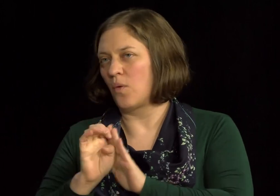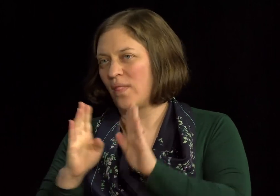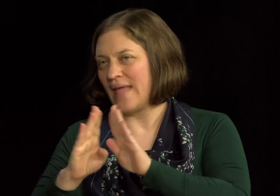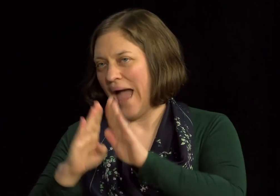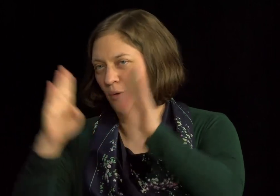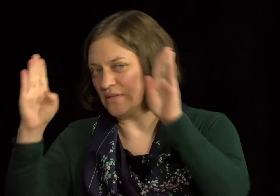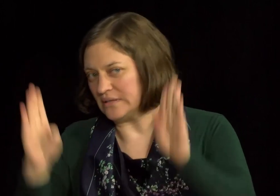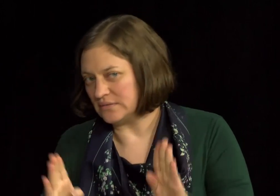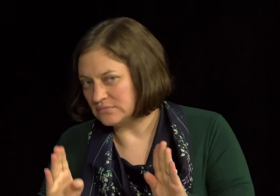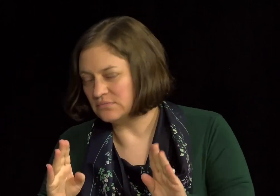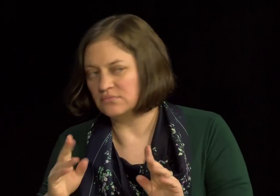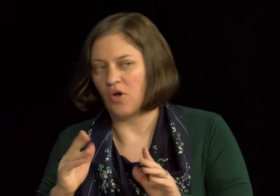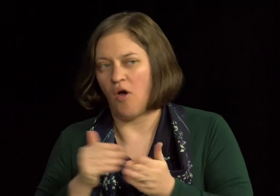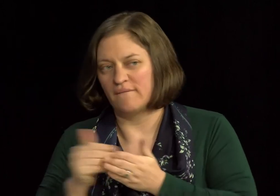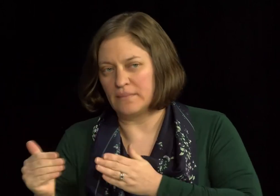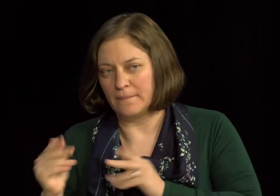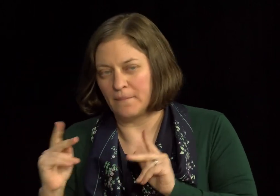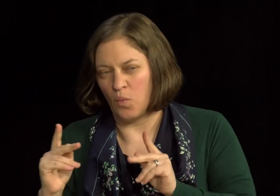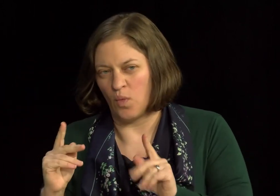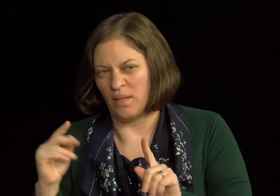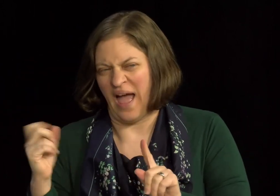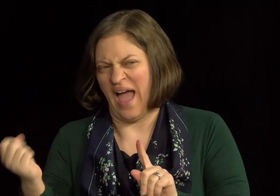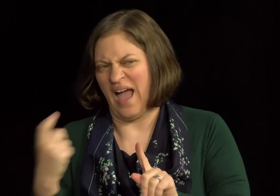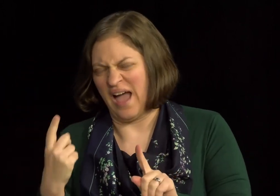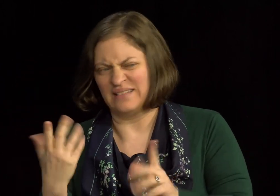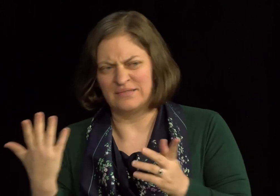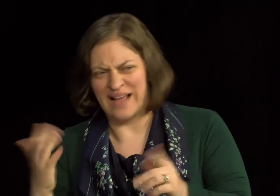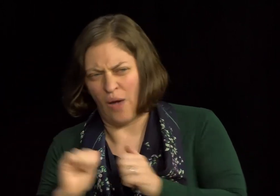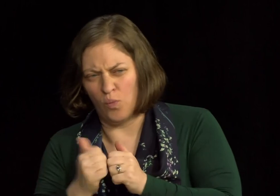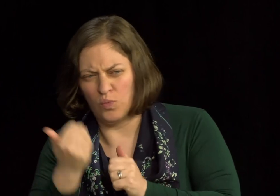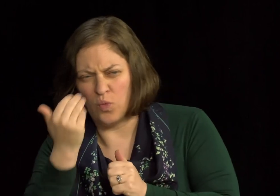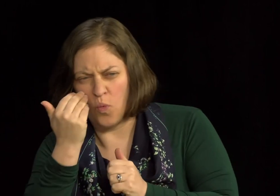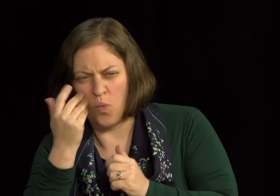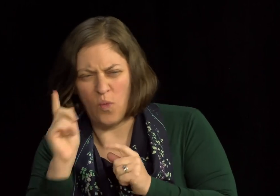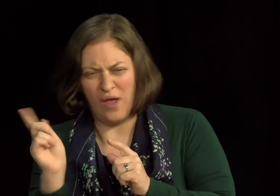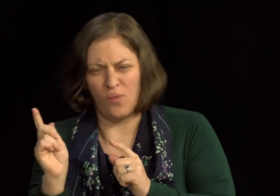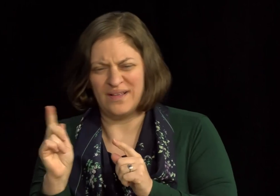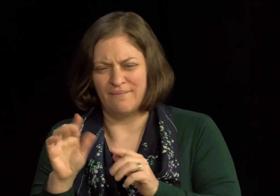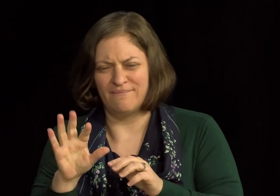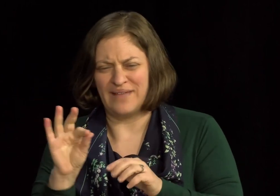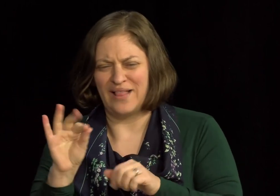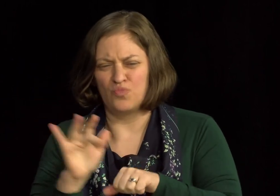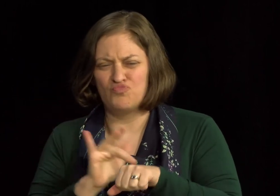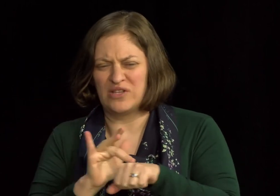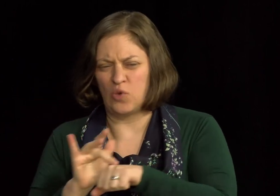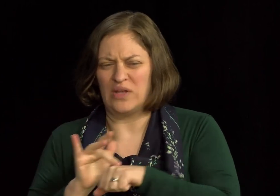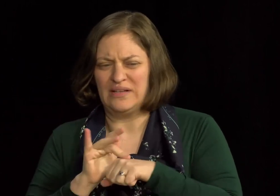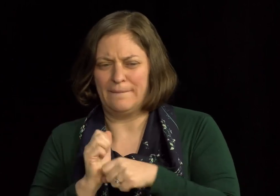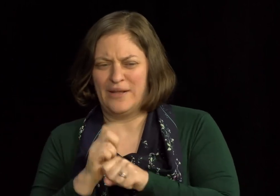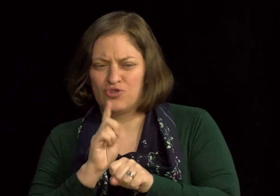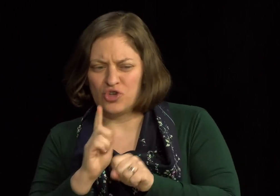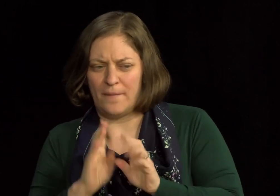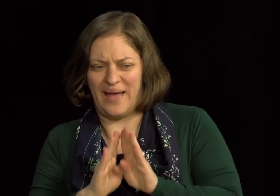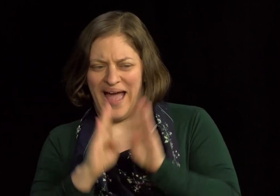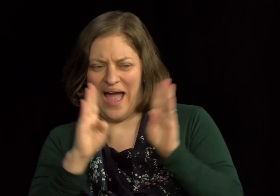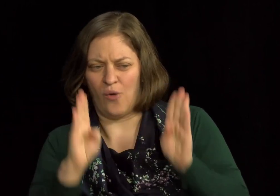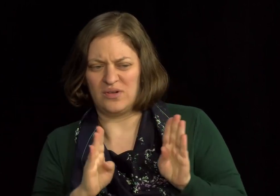Oh, so, for example, um, people will often ask me, um, how do you find